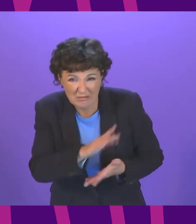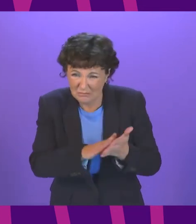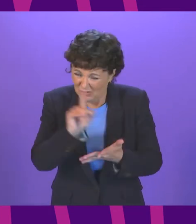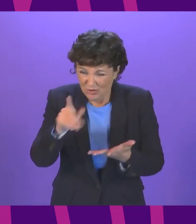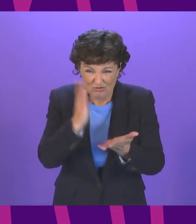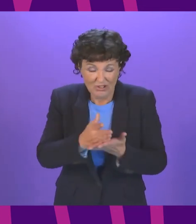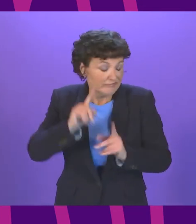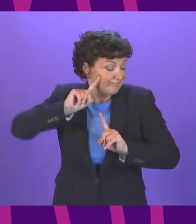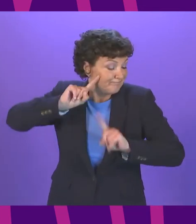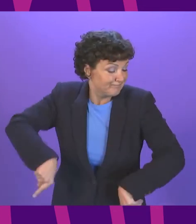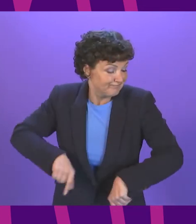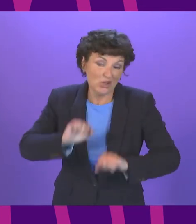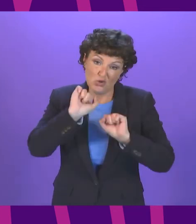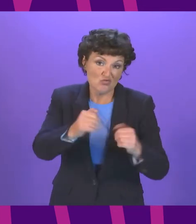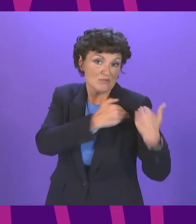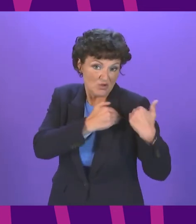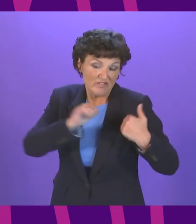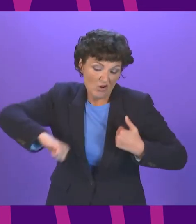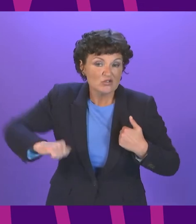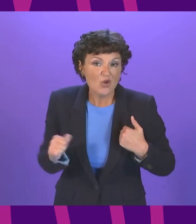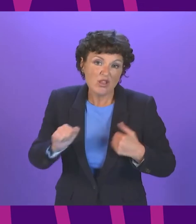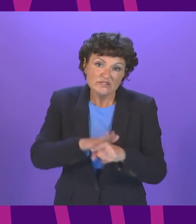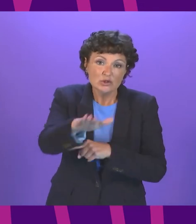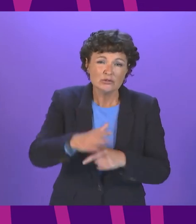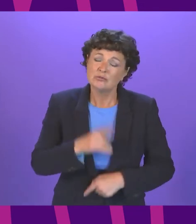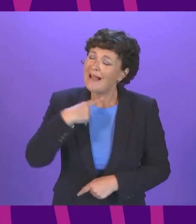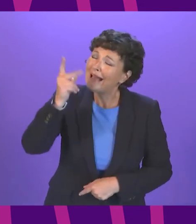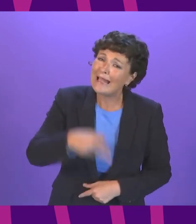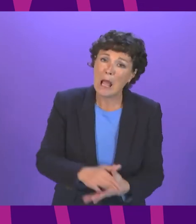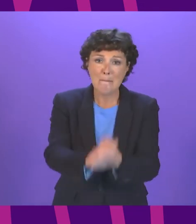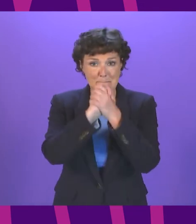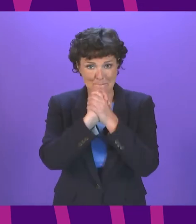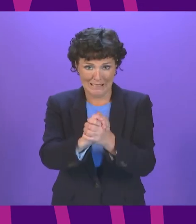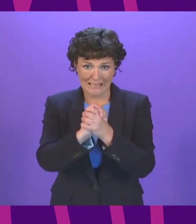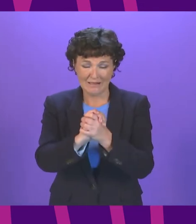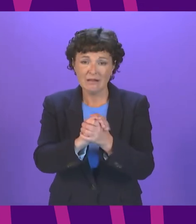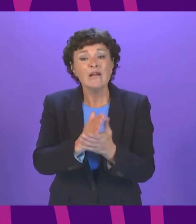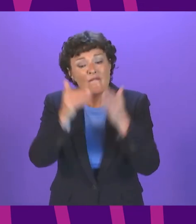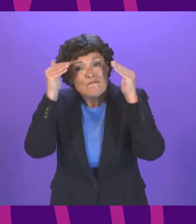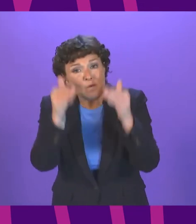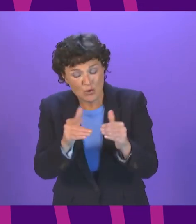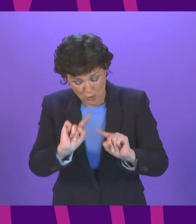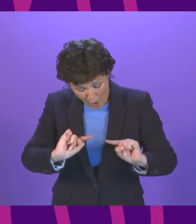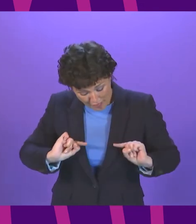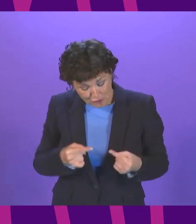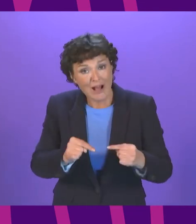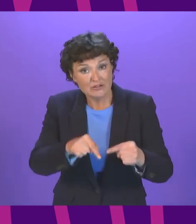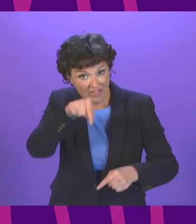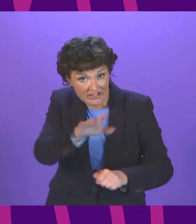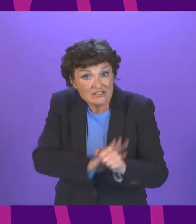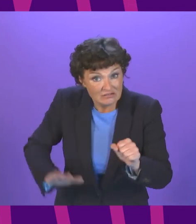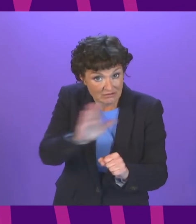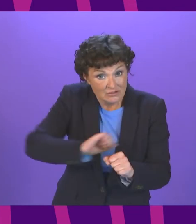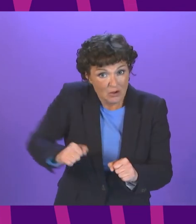so I'll end by repeating my plea to this government focus on the challenges facing our country on our country's